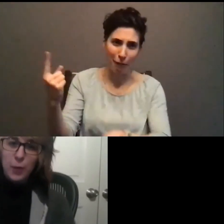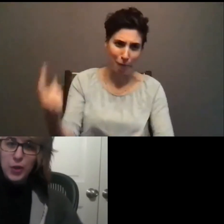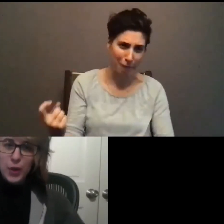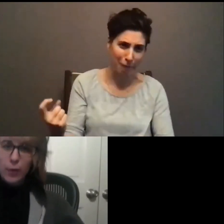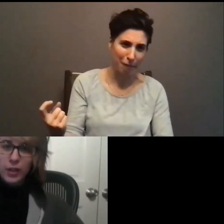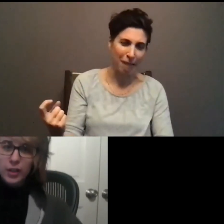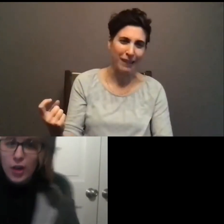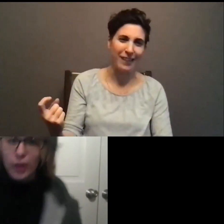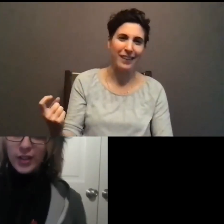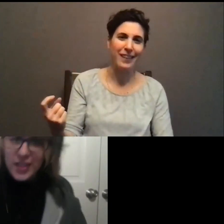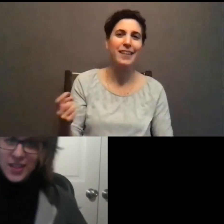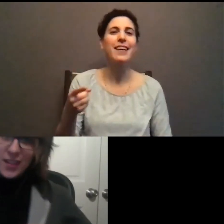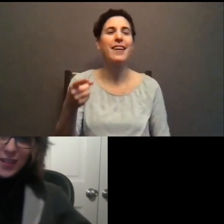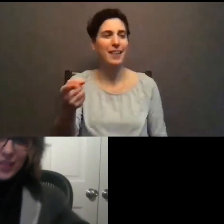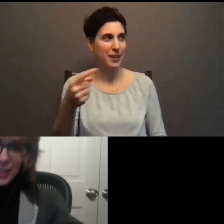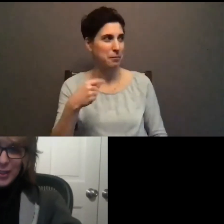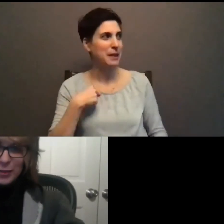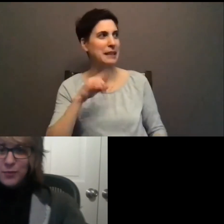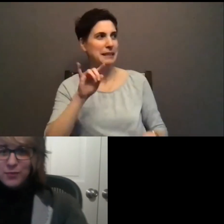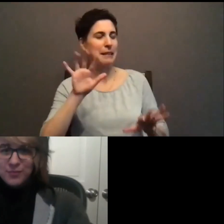I was shrouded in darkness.